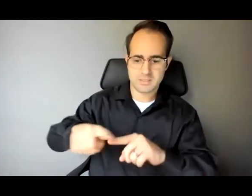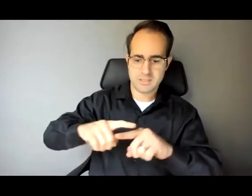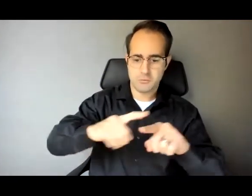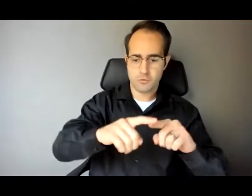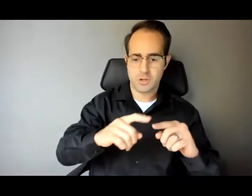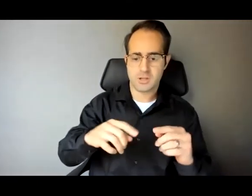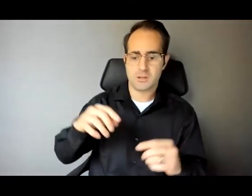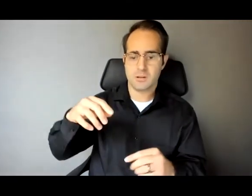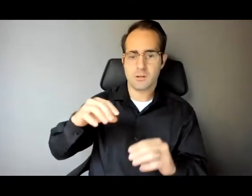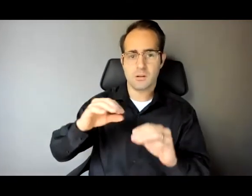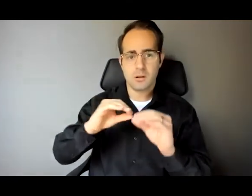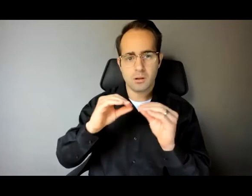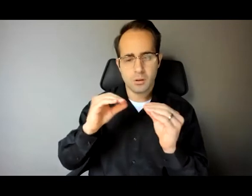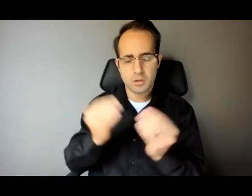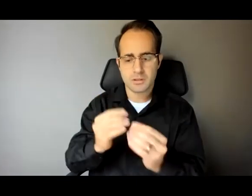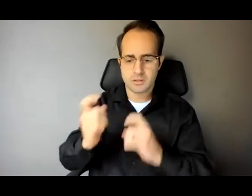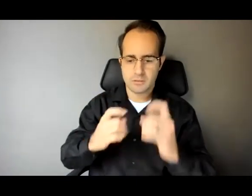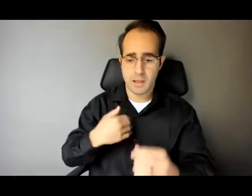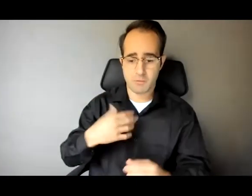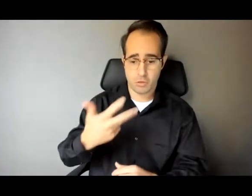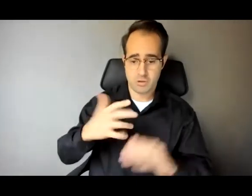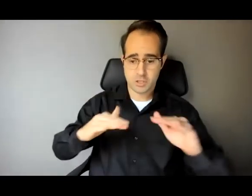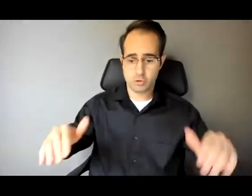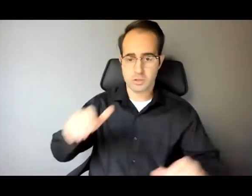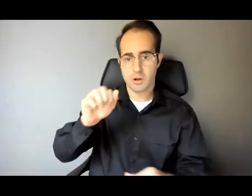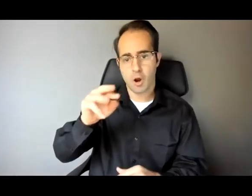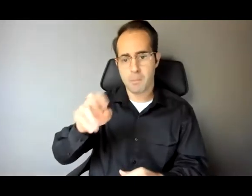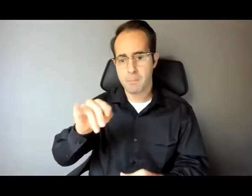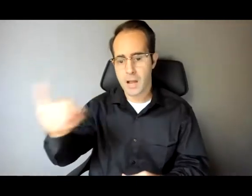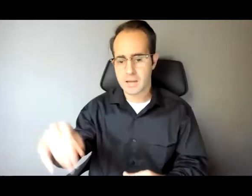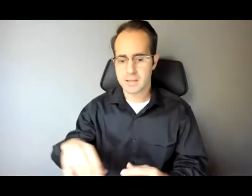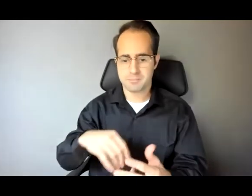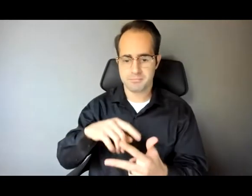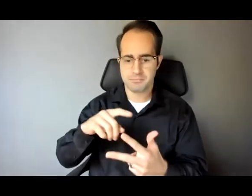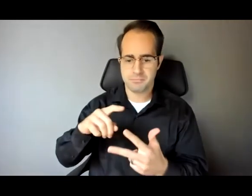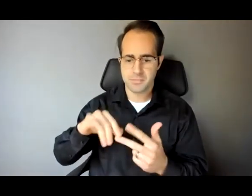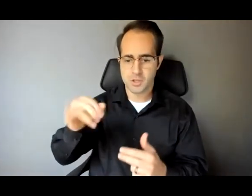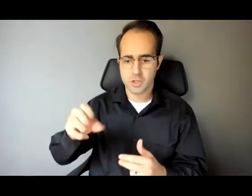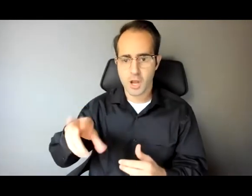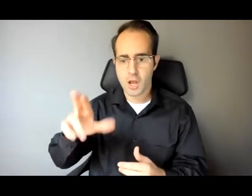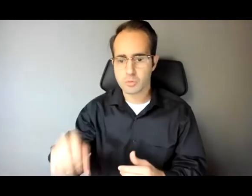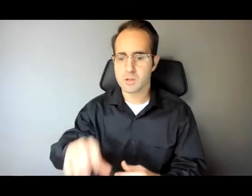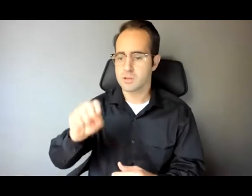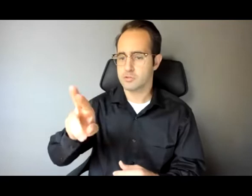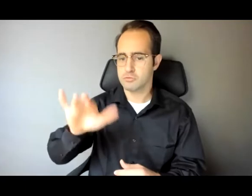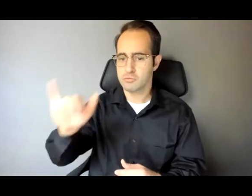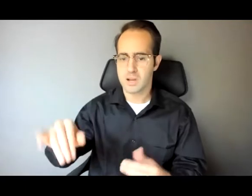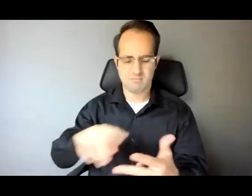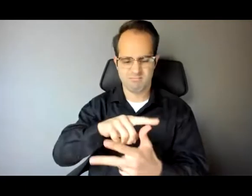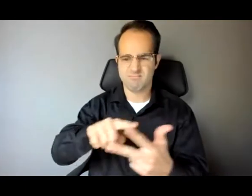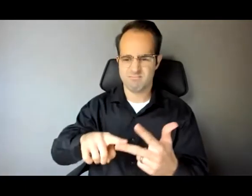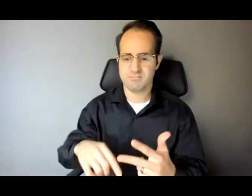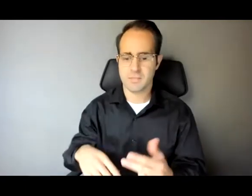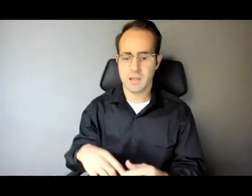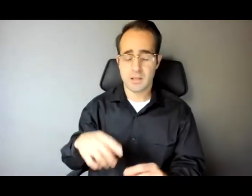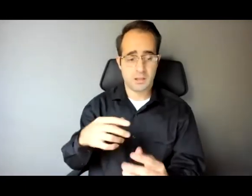Marine. Joshua and Sunsure, who are 11 and 6, respectively. And both attend one of the most prestigious private schools in New